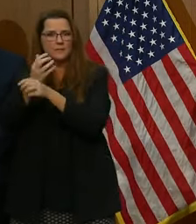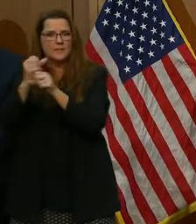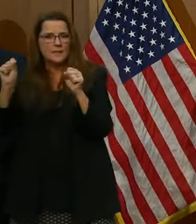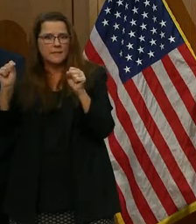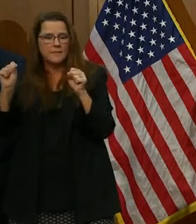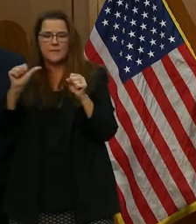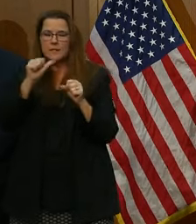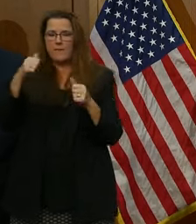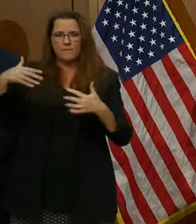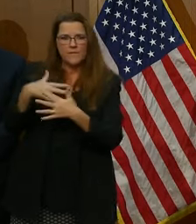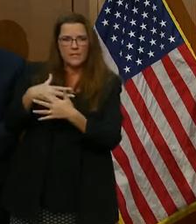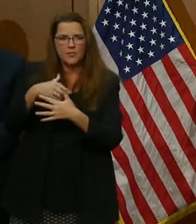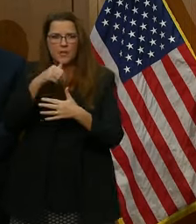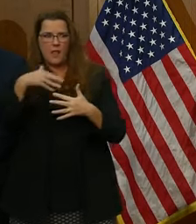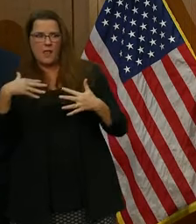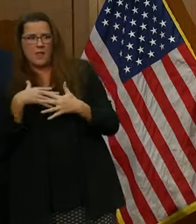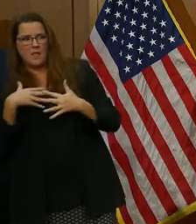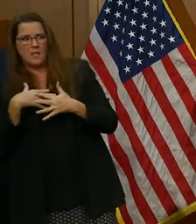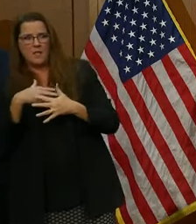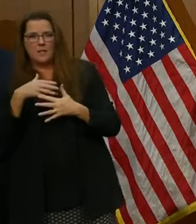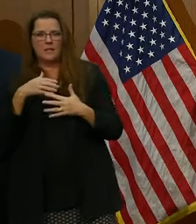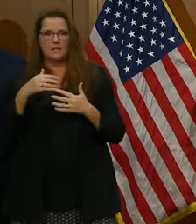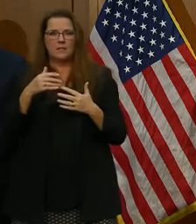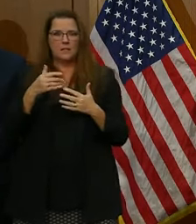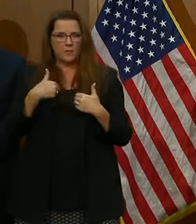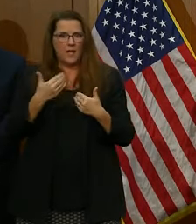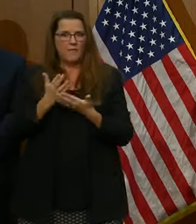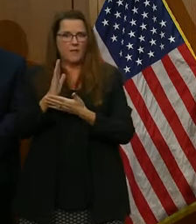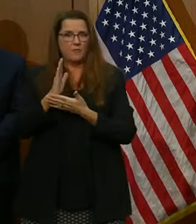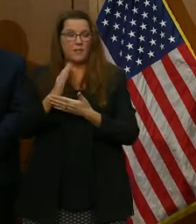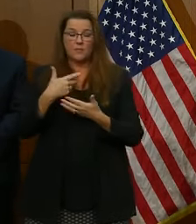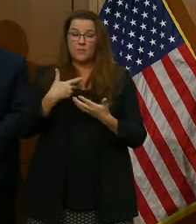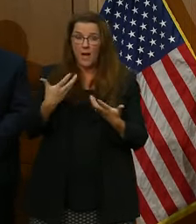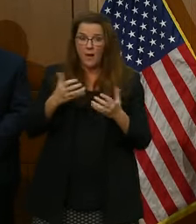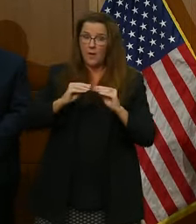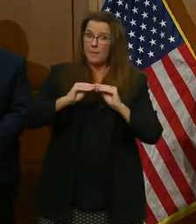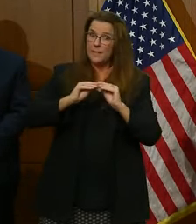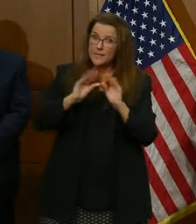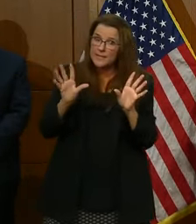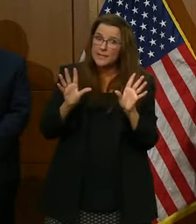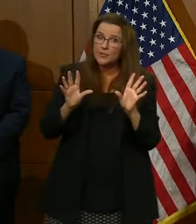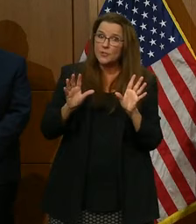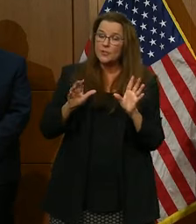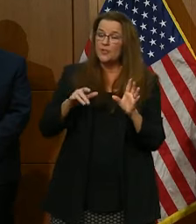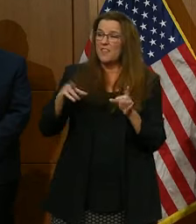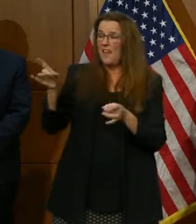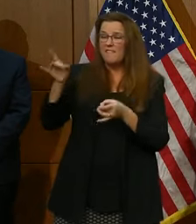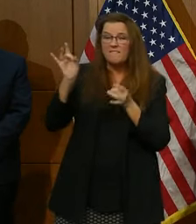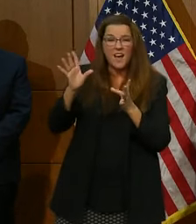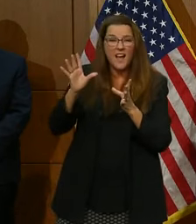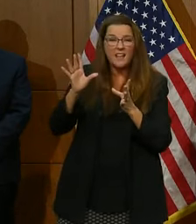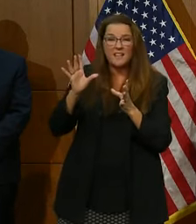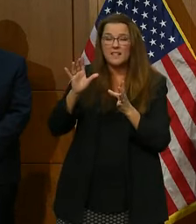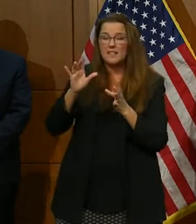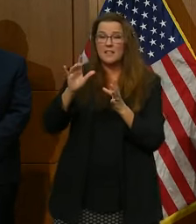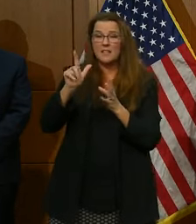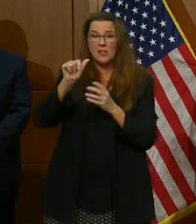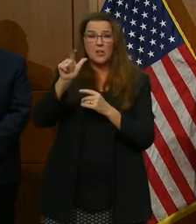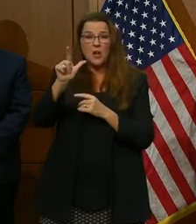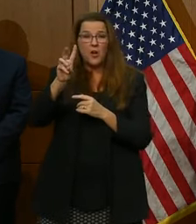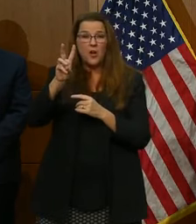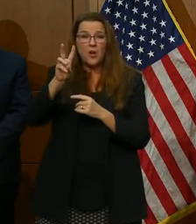and intimidation. So let me be clear. The violent, lawless,